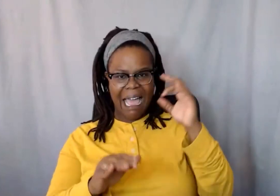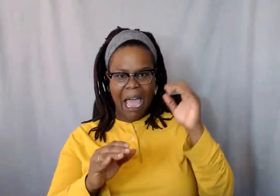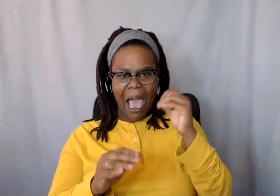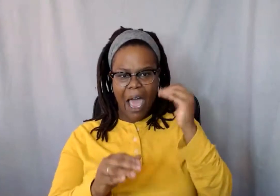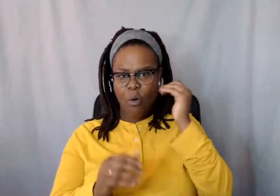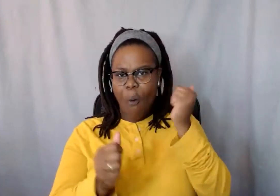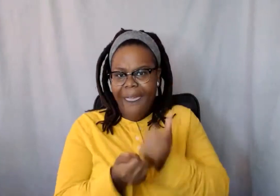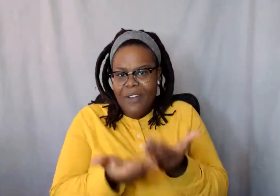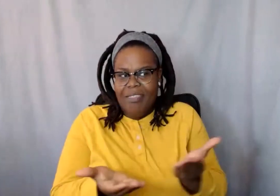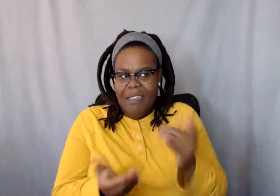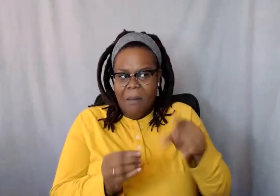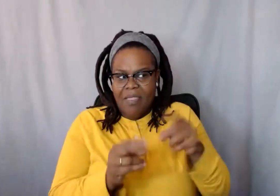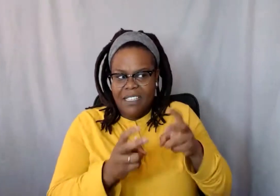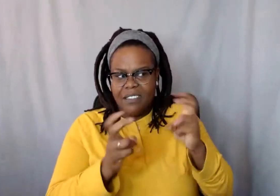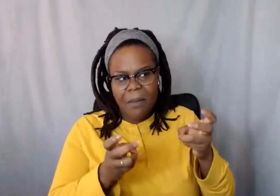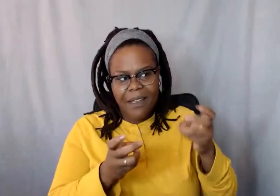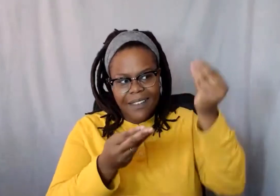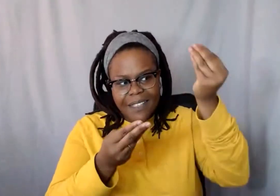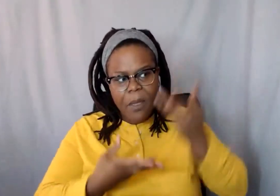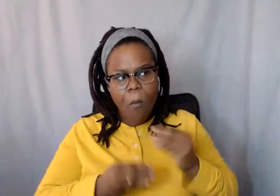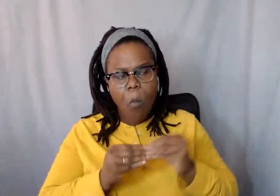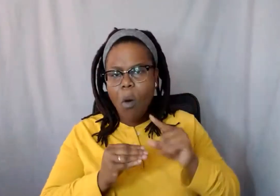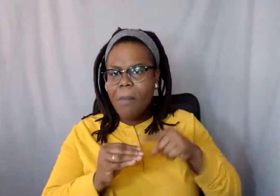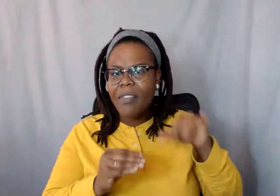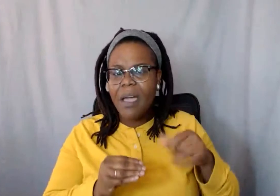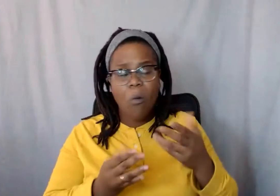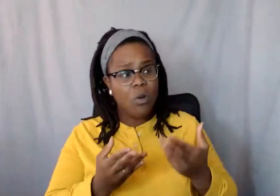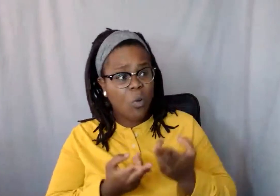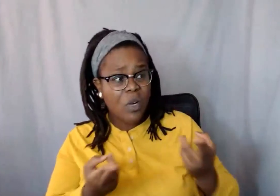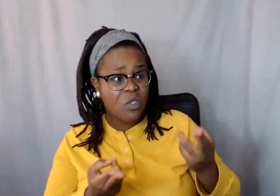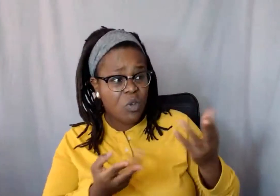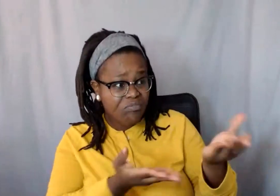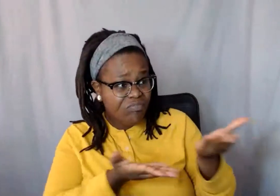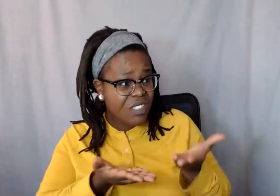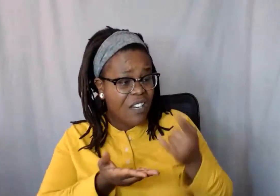Can you tell me more about it? Or what are some resources I can use to learn more about this?